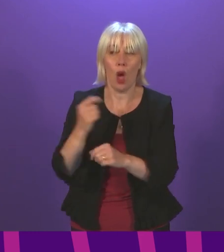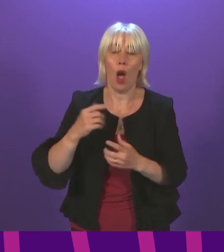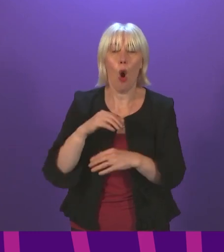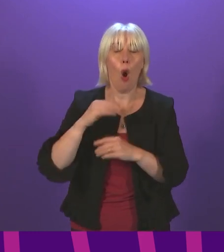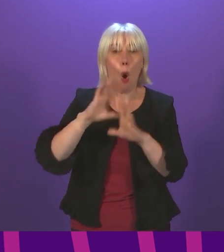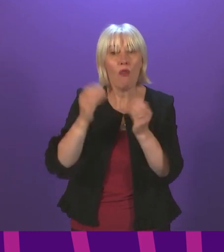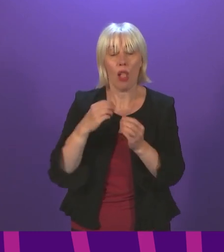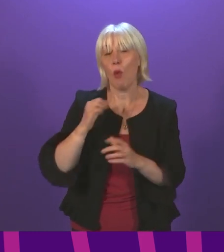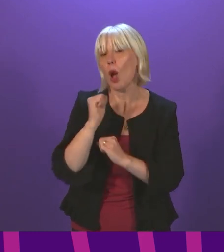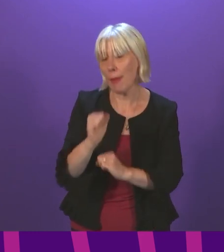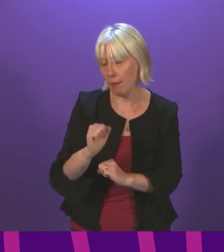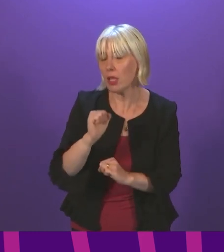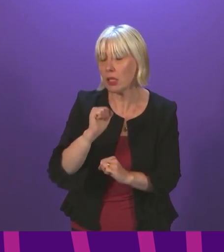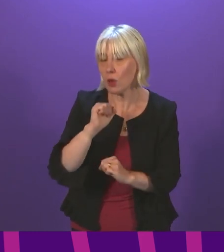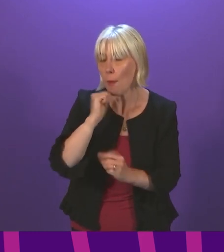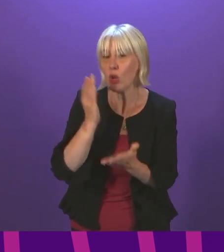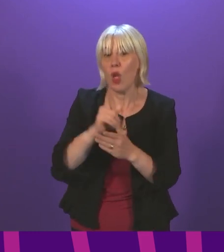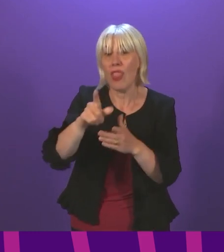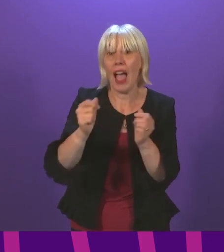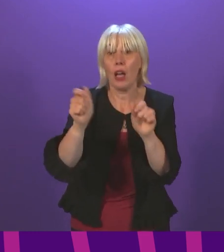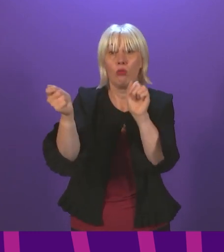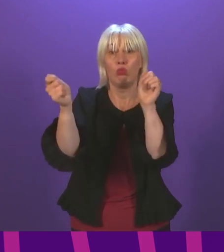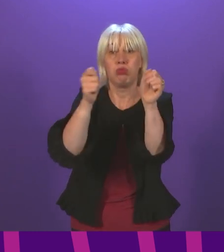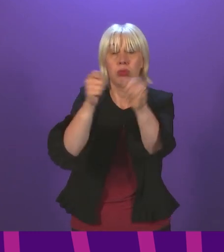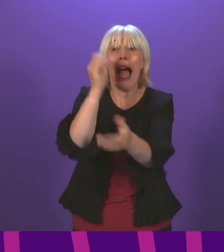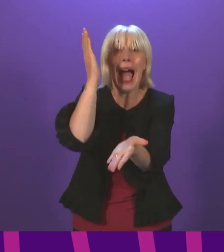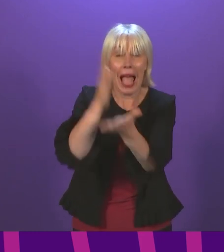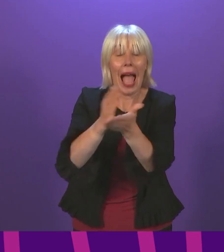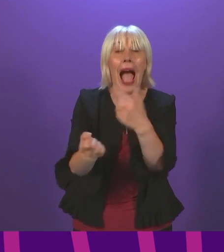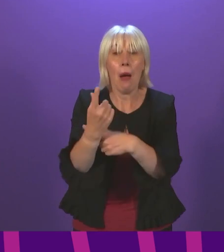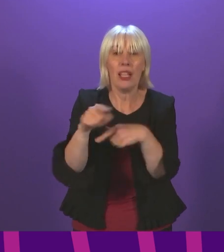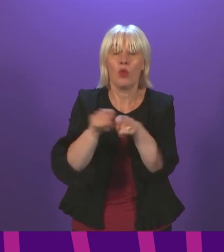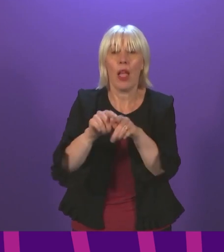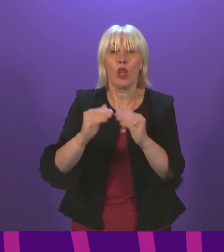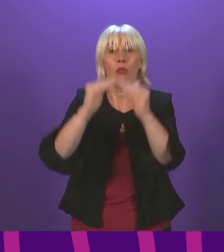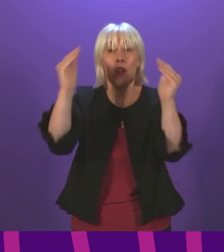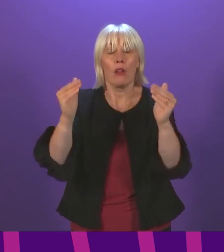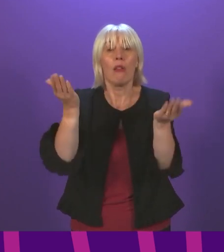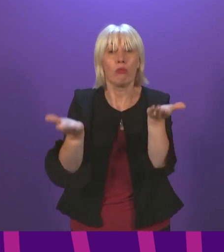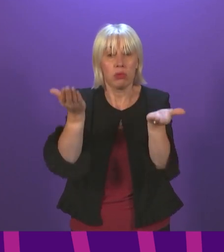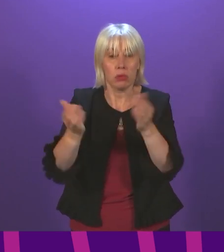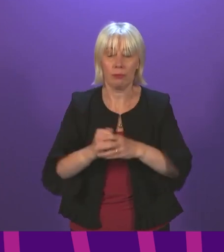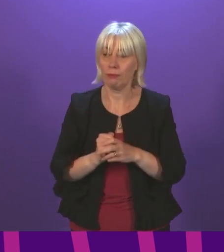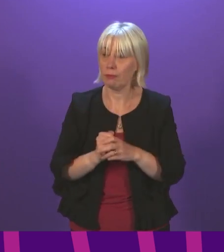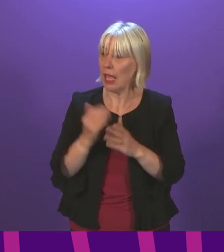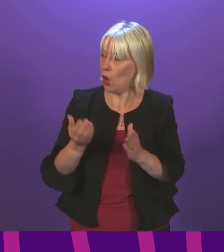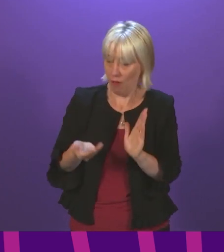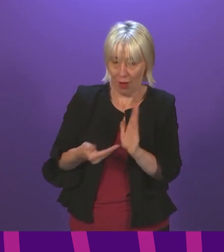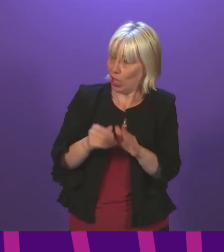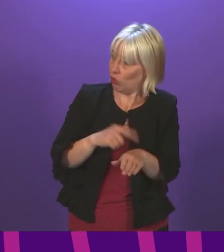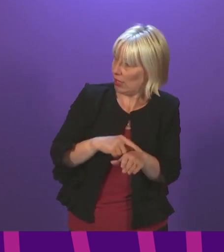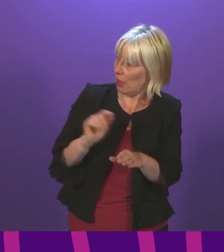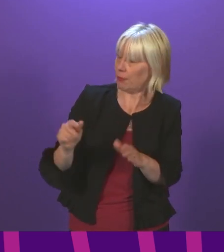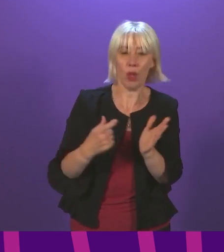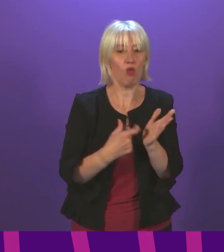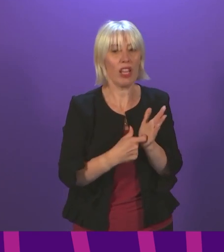to making sure the transition happens, but it happens in a way that is just and fair. As I have a little time in hand, I call Rachel Hamilton for